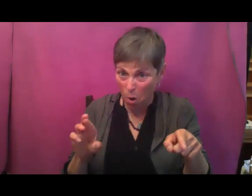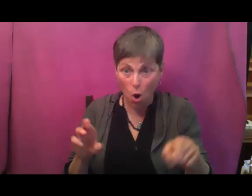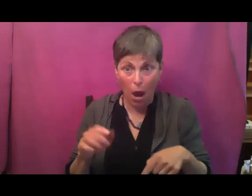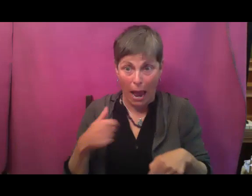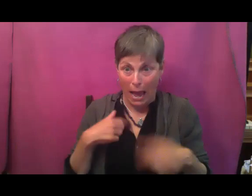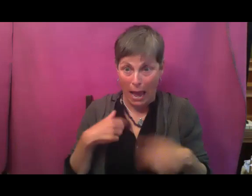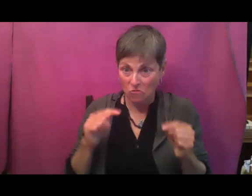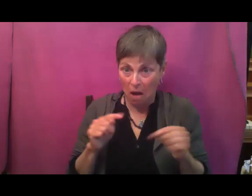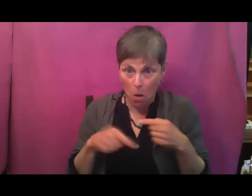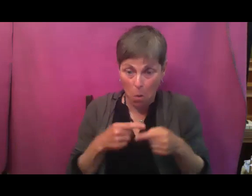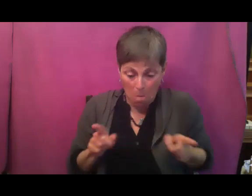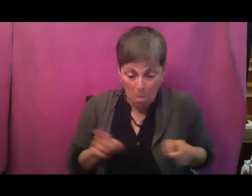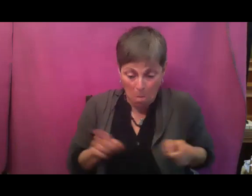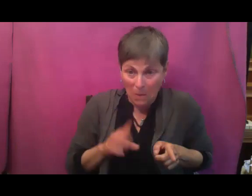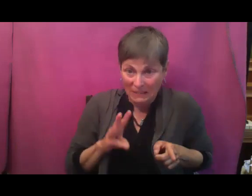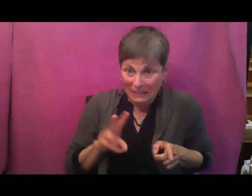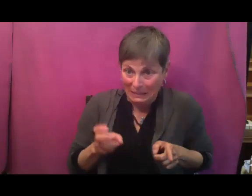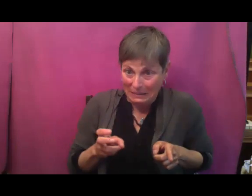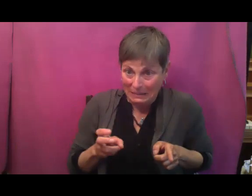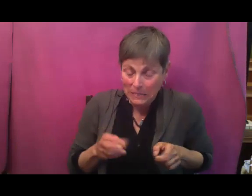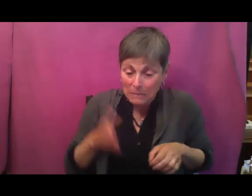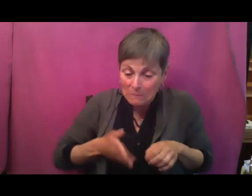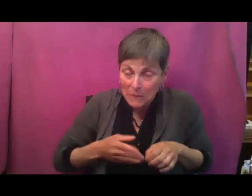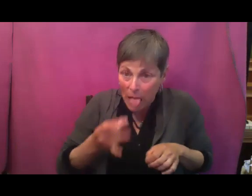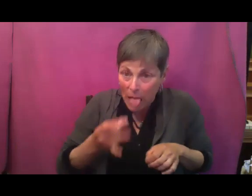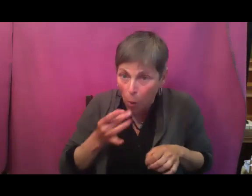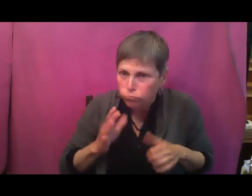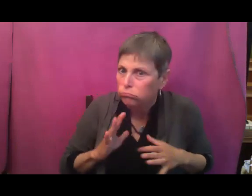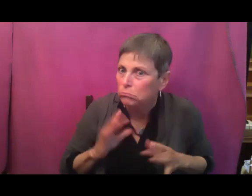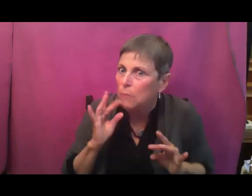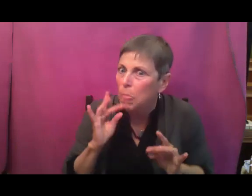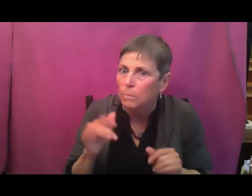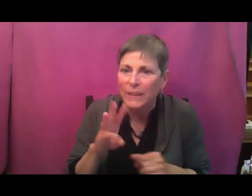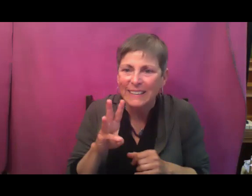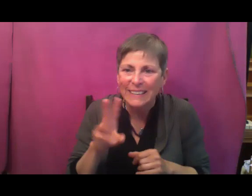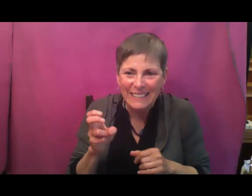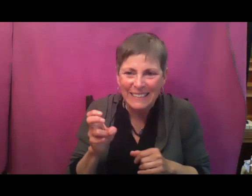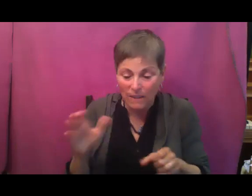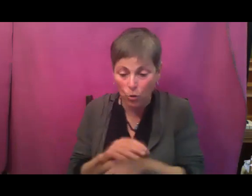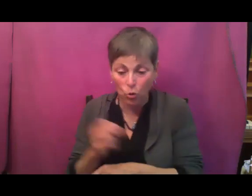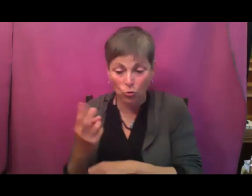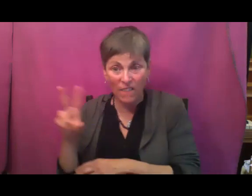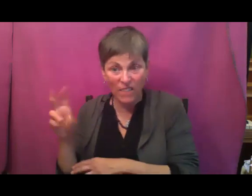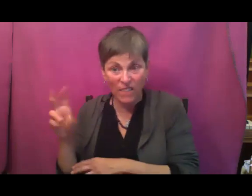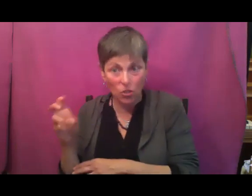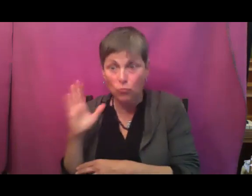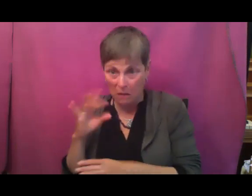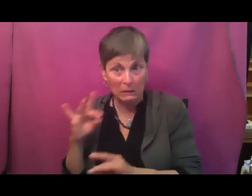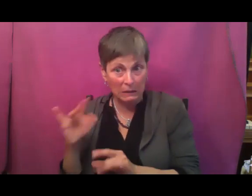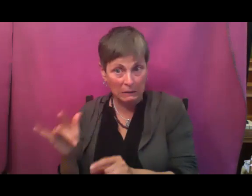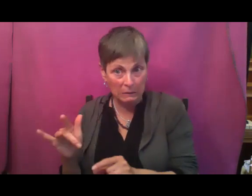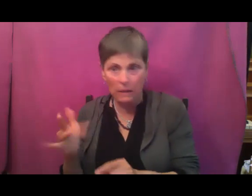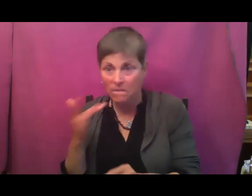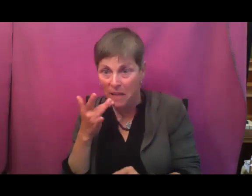inches, and it will be delicious at a full 12 inches. And the flavor is a little different at all of those